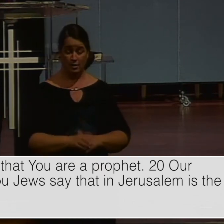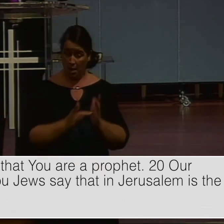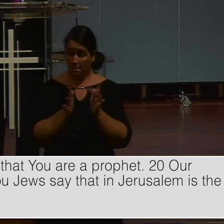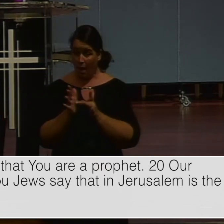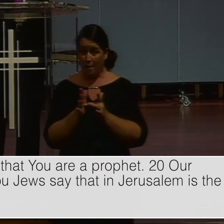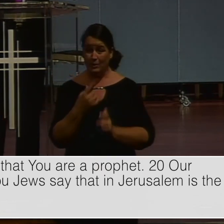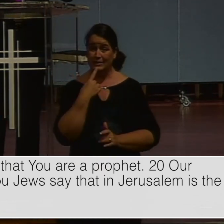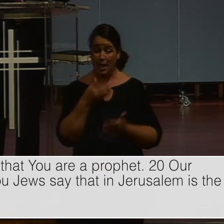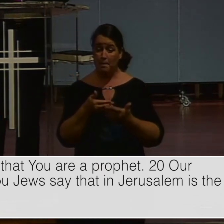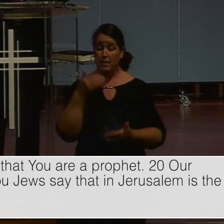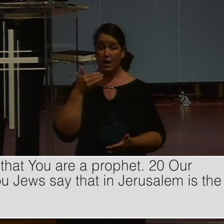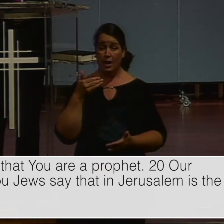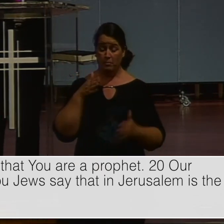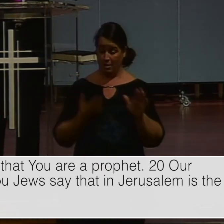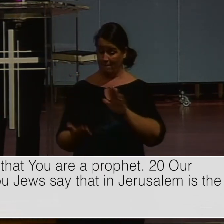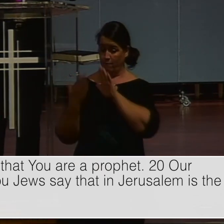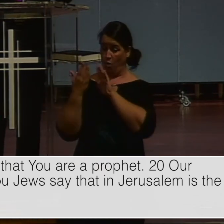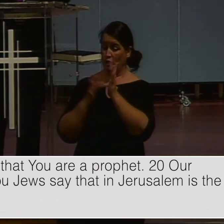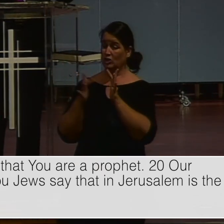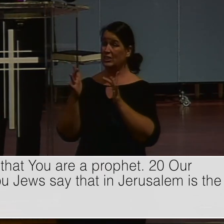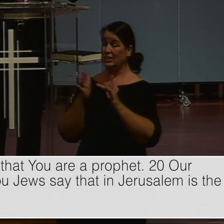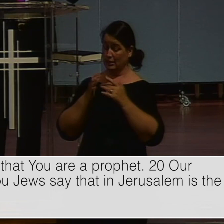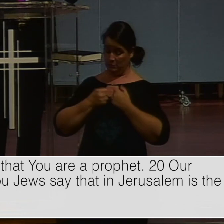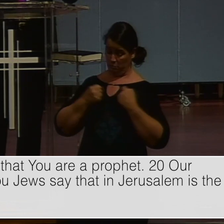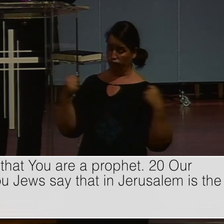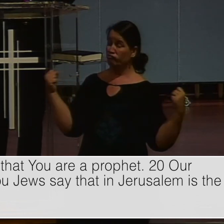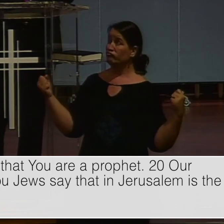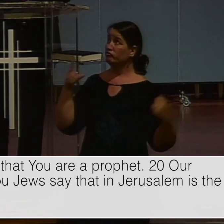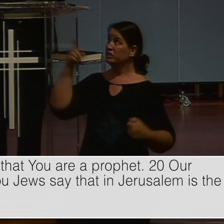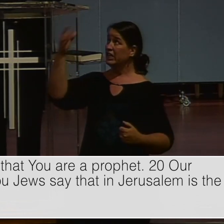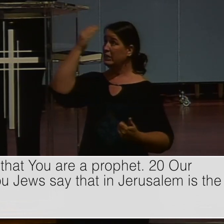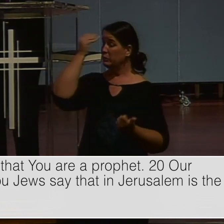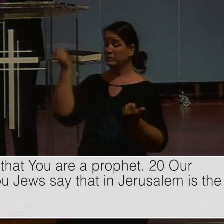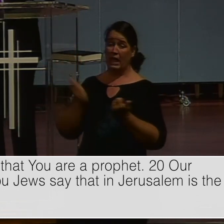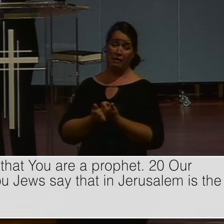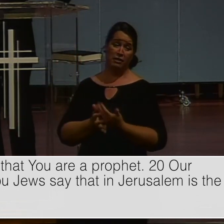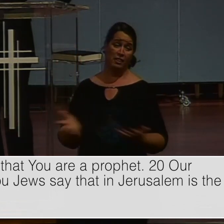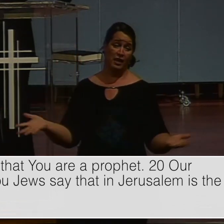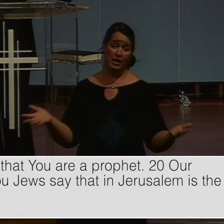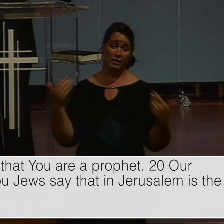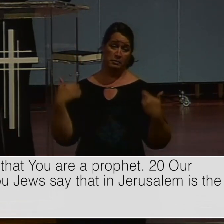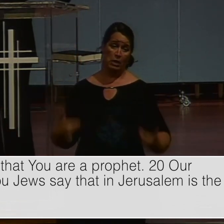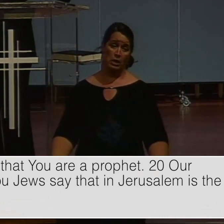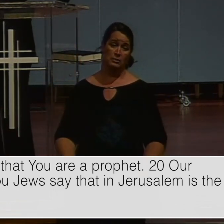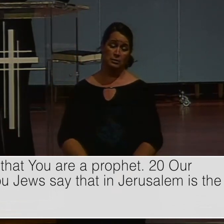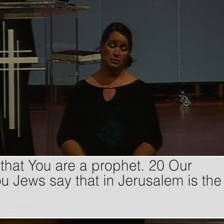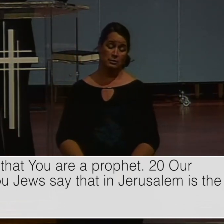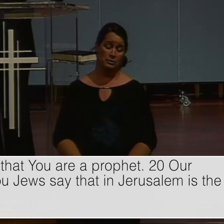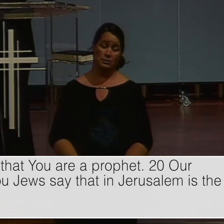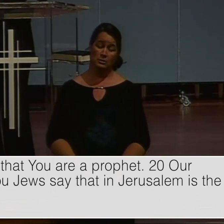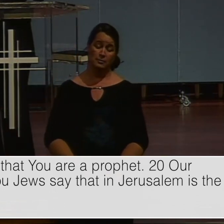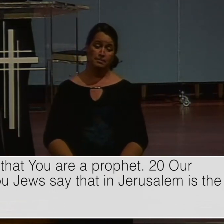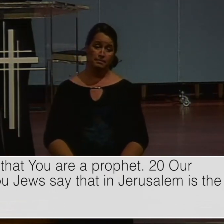Before King Jesus. stand. Naked and unclothed. Our. Our lives are fully exposed. Those with the one. With the eyes of him. With whom